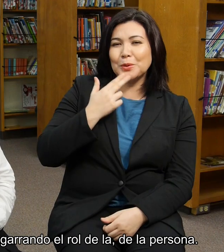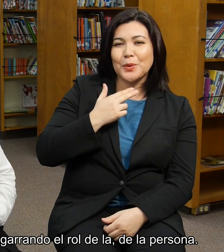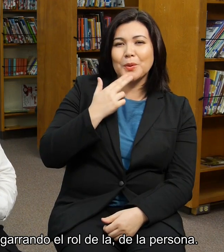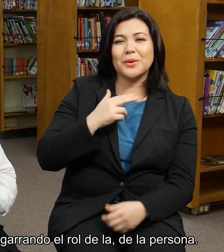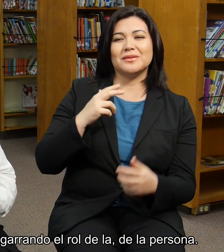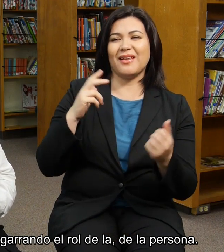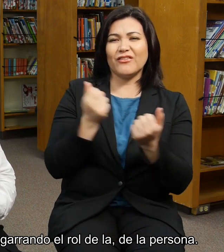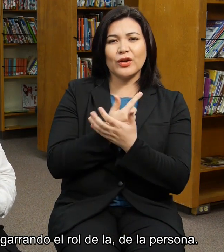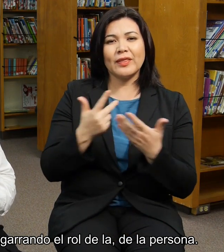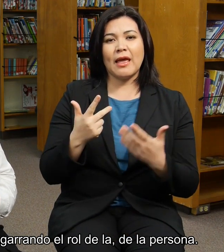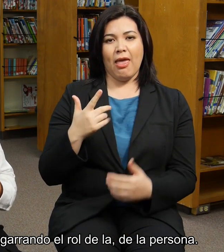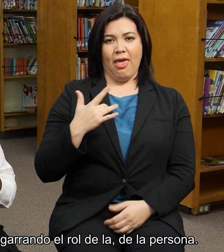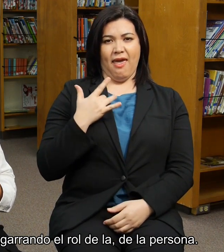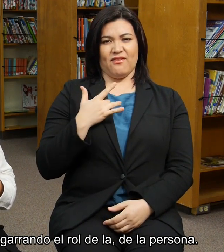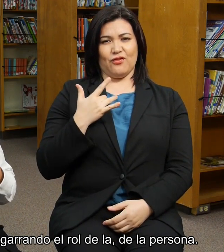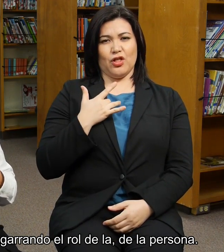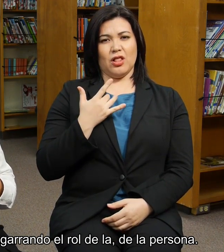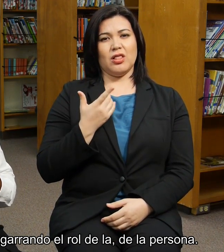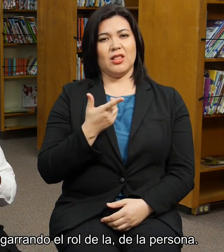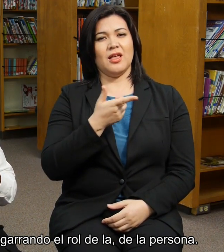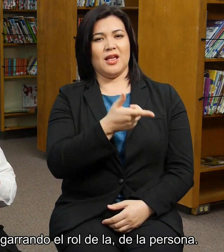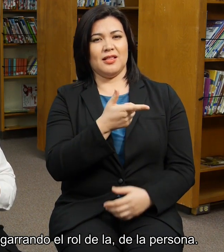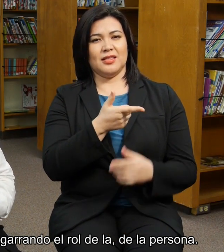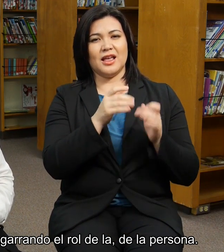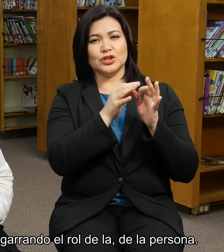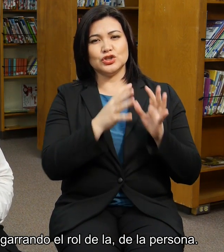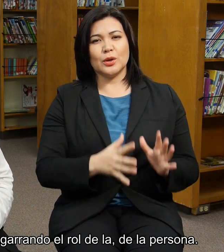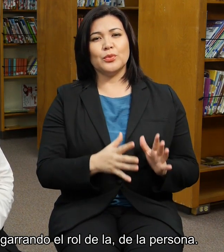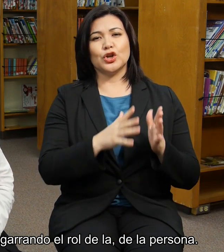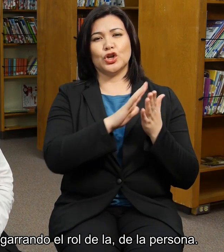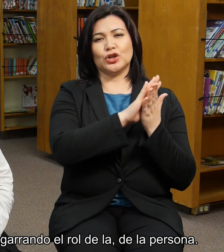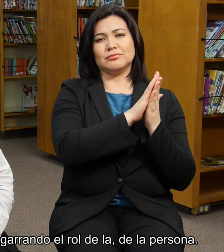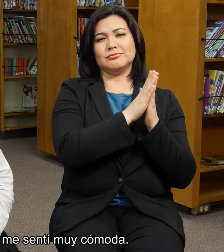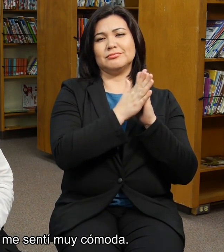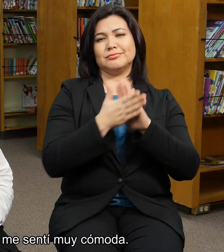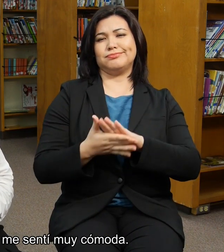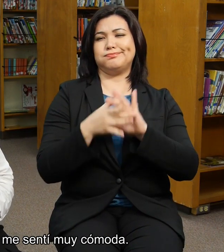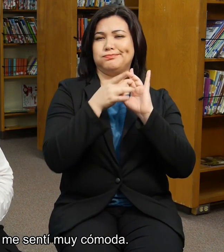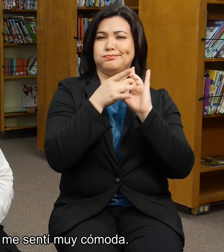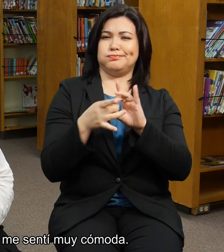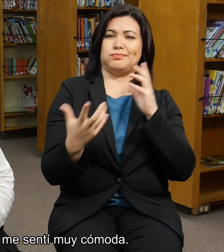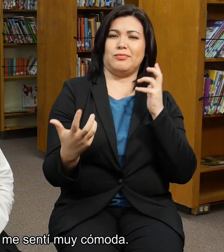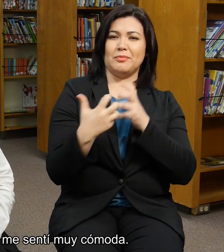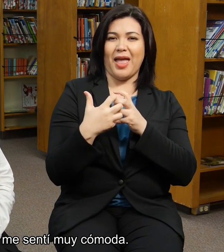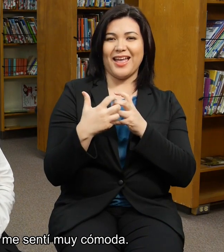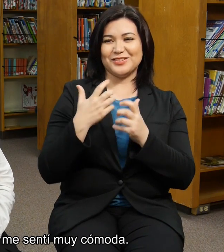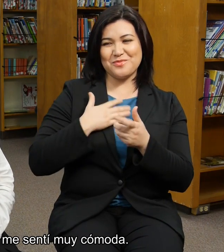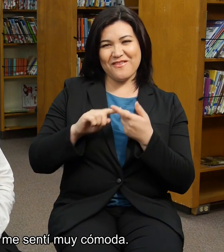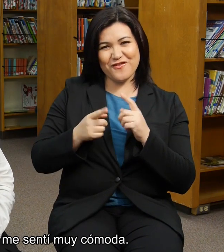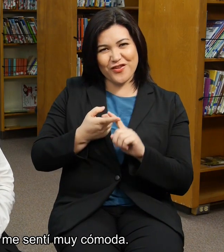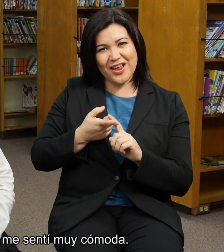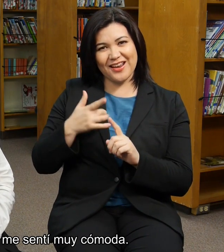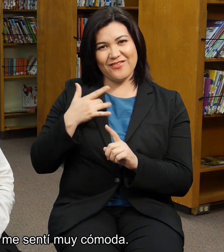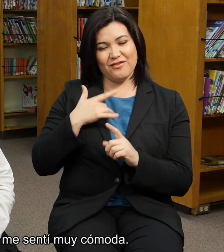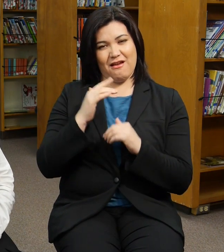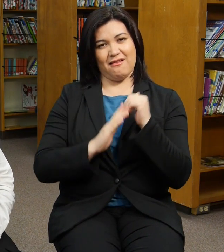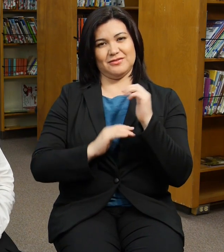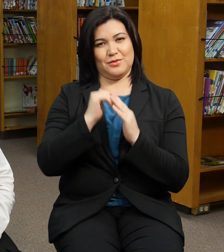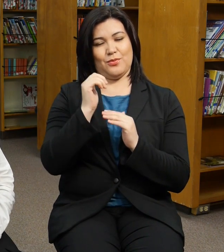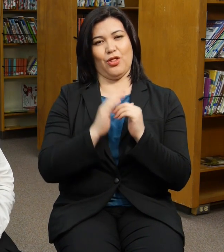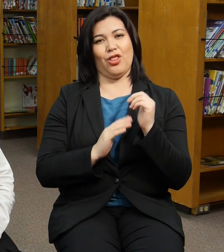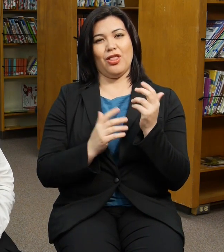like she was grabbing the role of the person. And I really felt comfortable. And